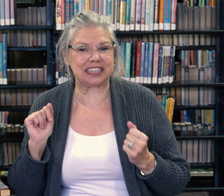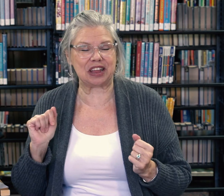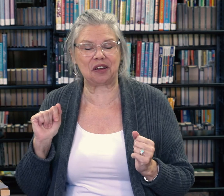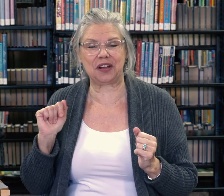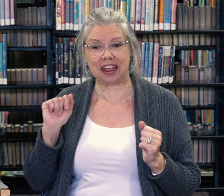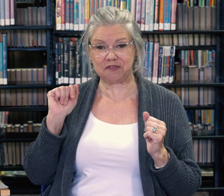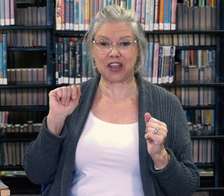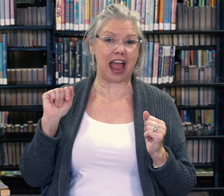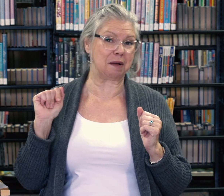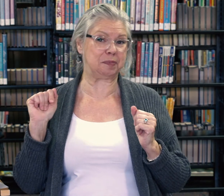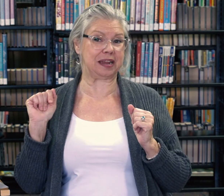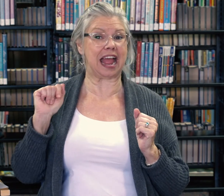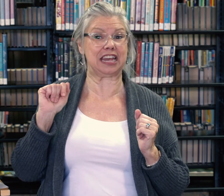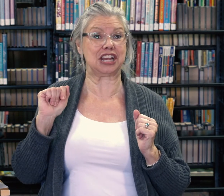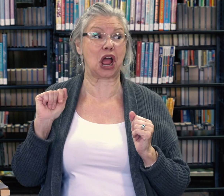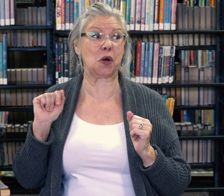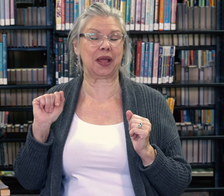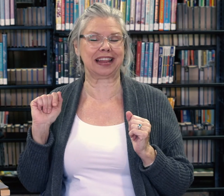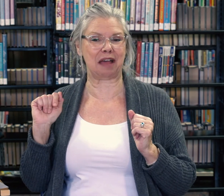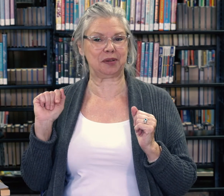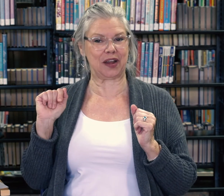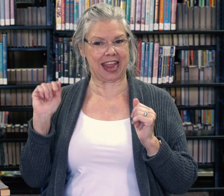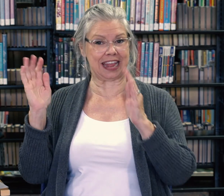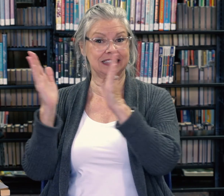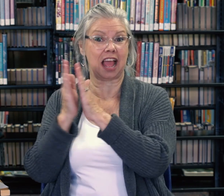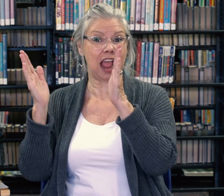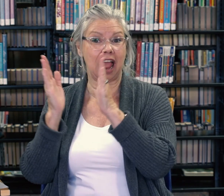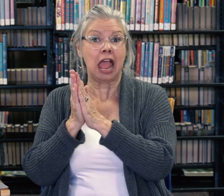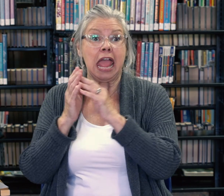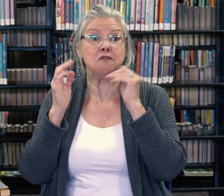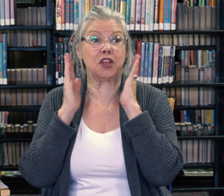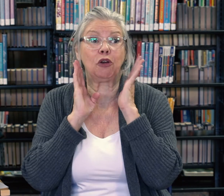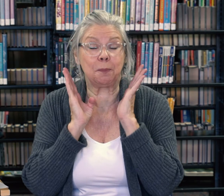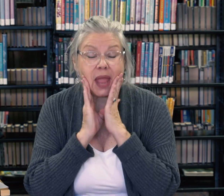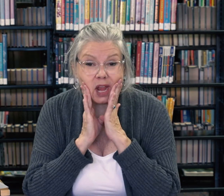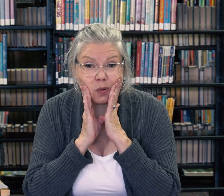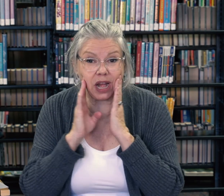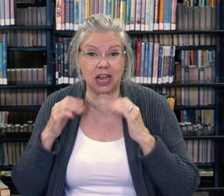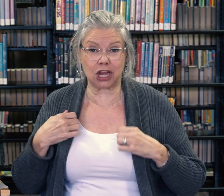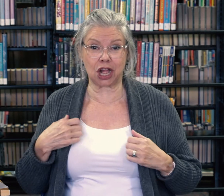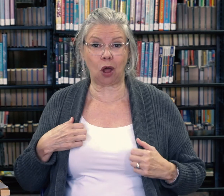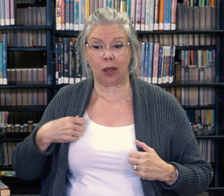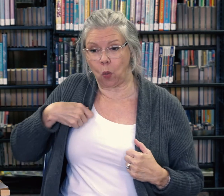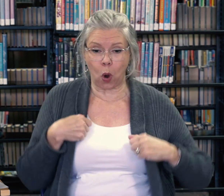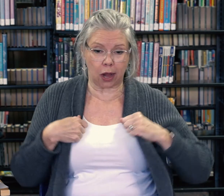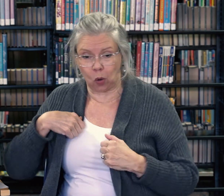show it. If you're happy and you know it, clap your hands. If you're a penguin and you know it waddle